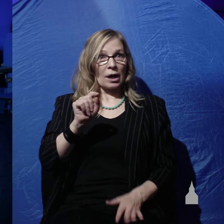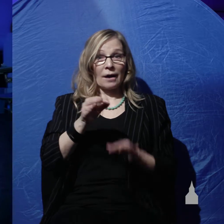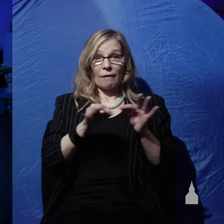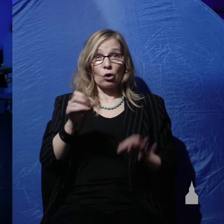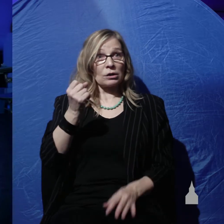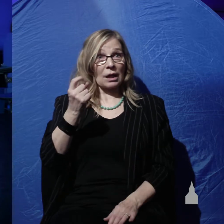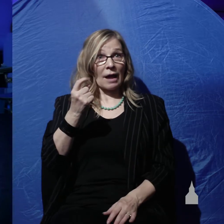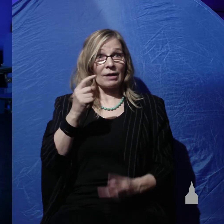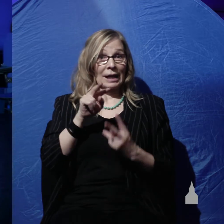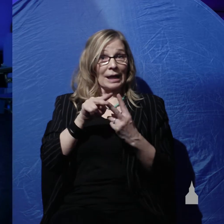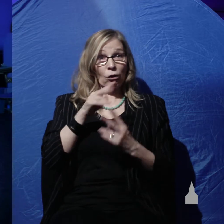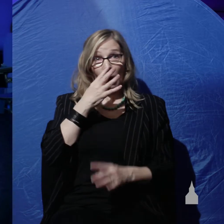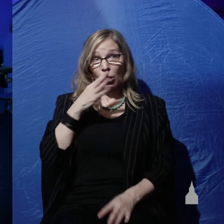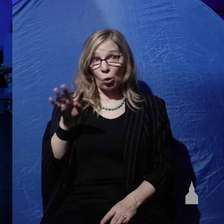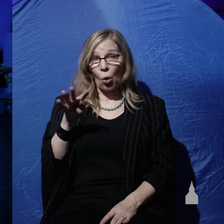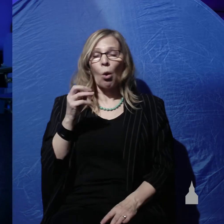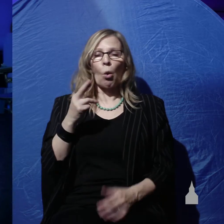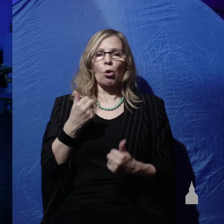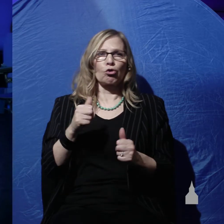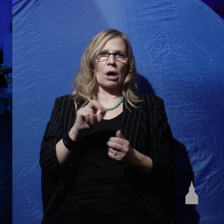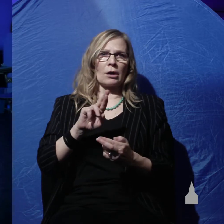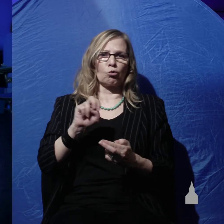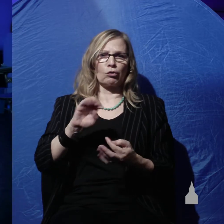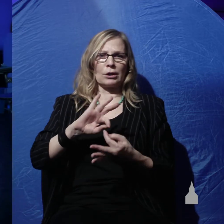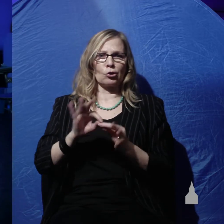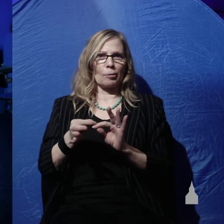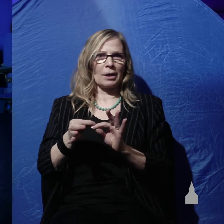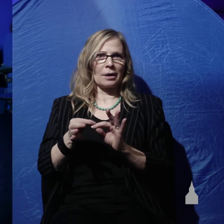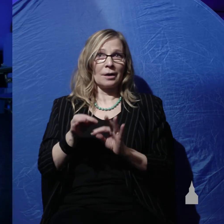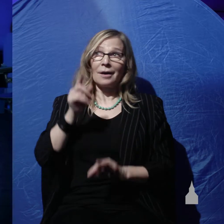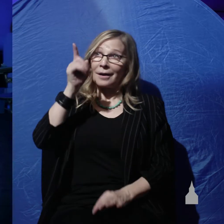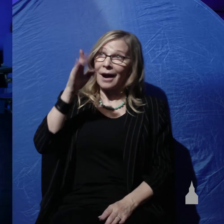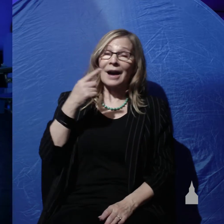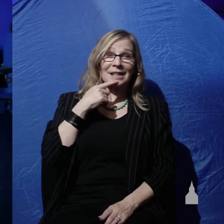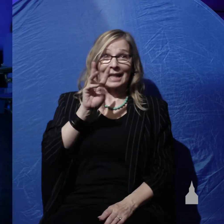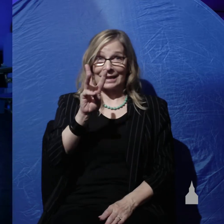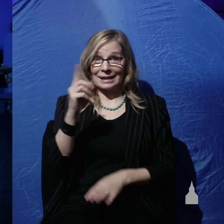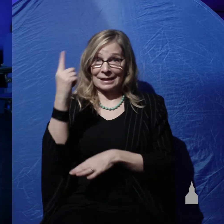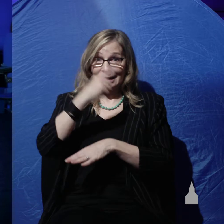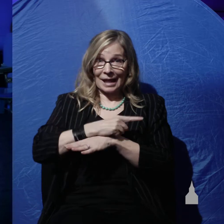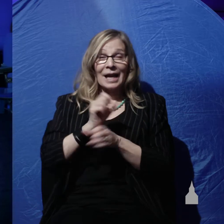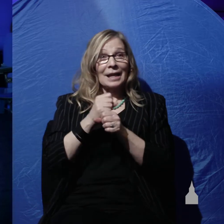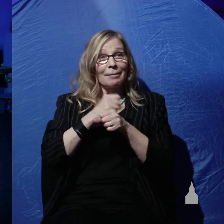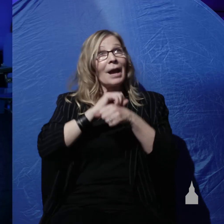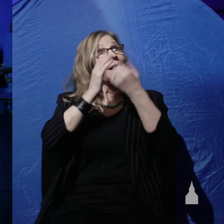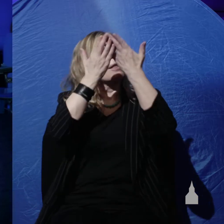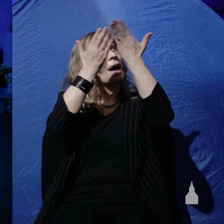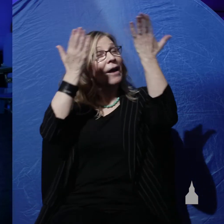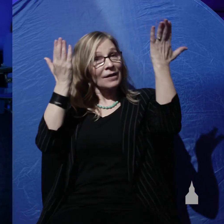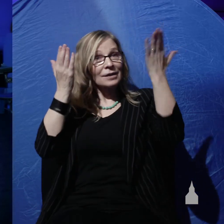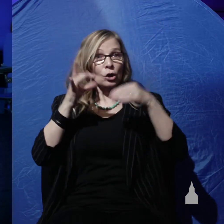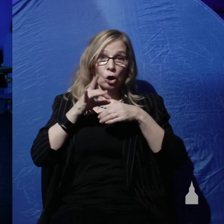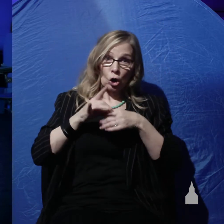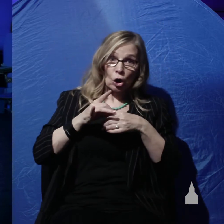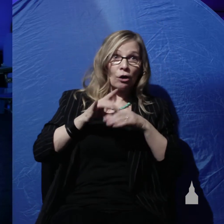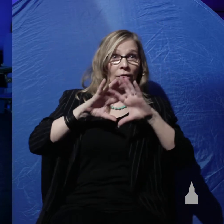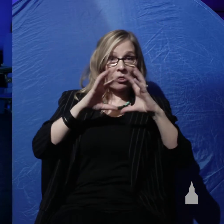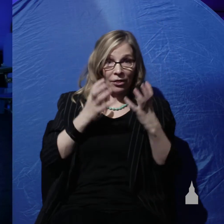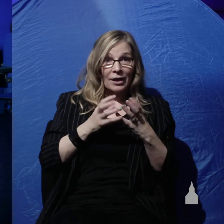reinterpret it. But God says, in six days the Lord made the heavens, the earth, the sea, and all that is in them.